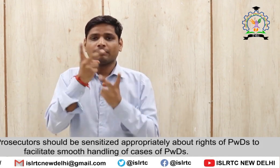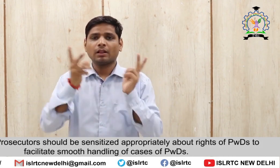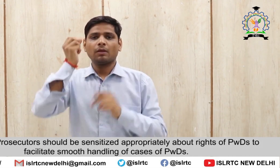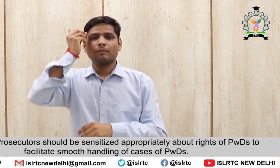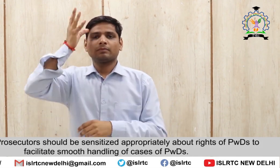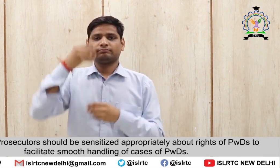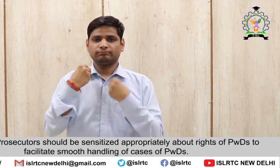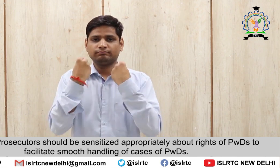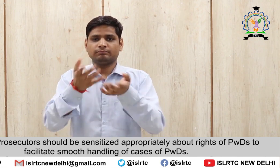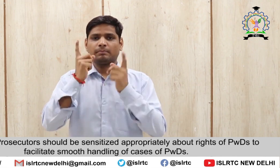PWDs